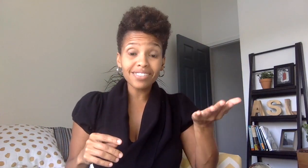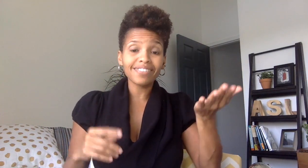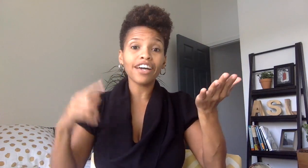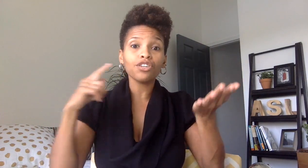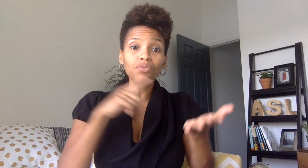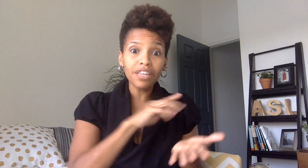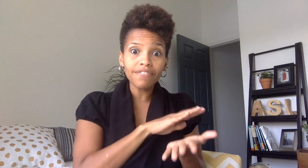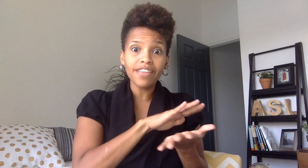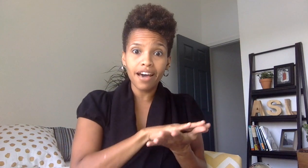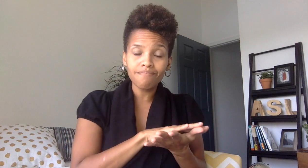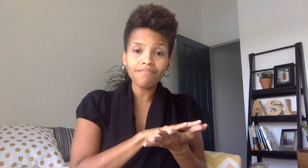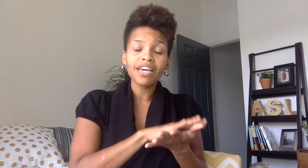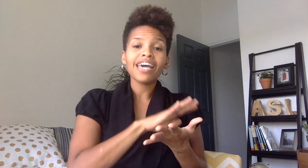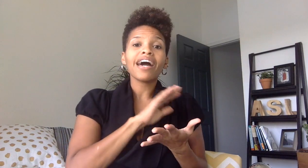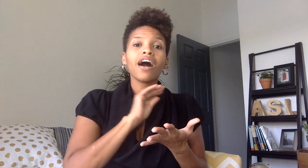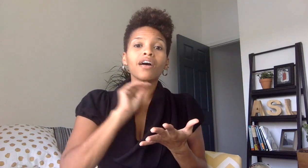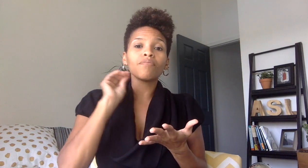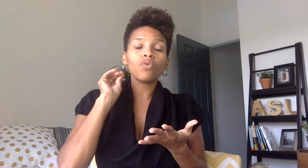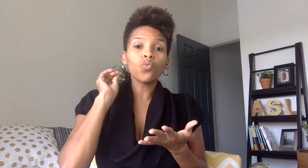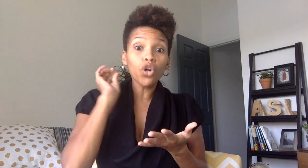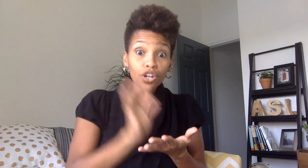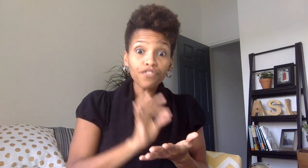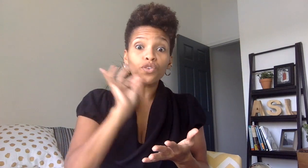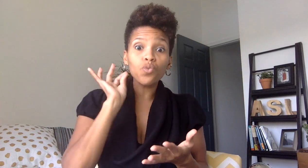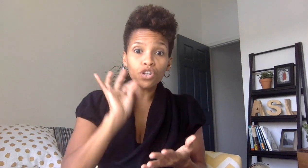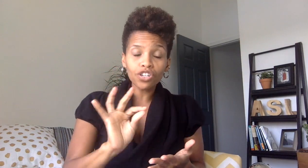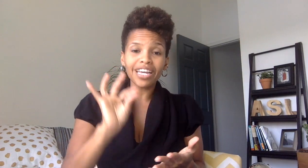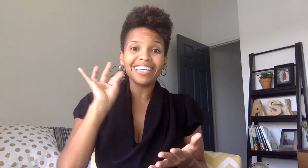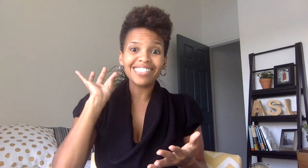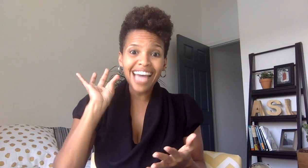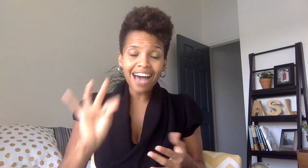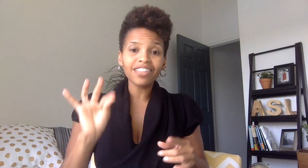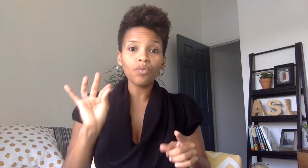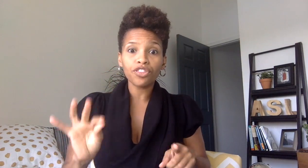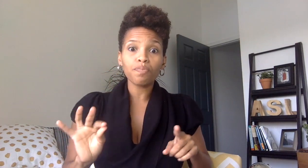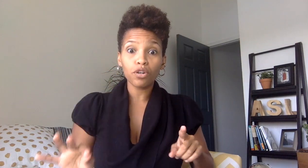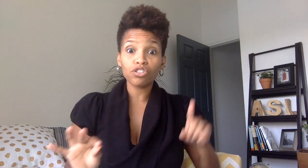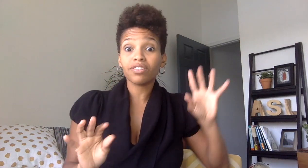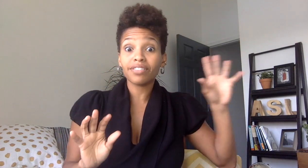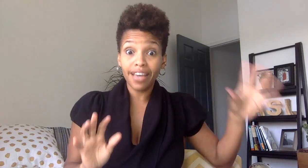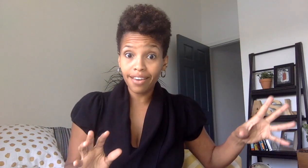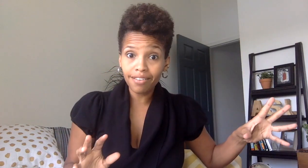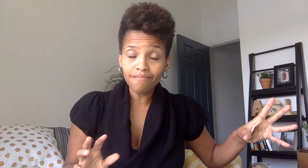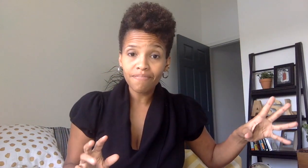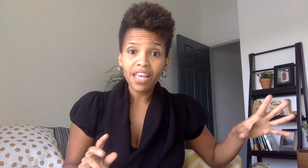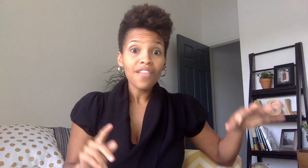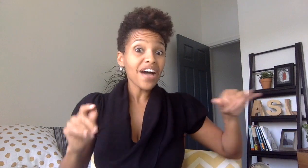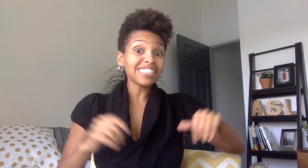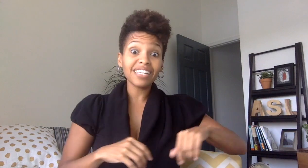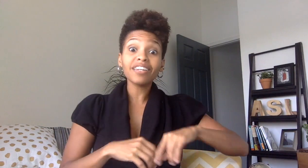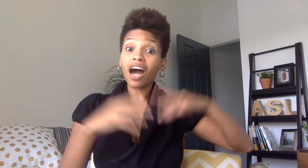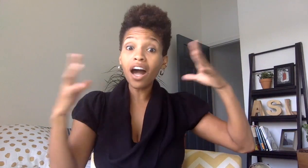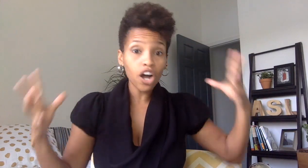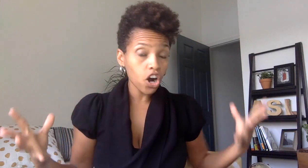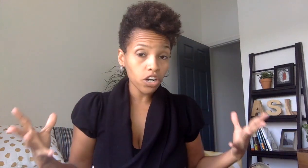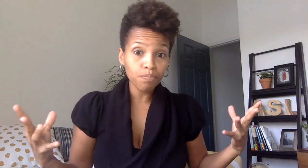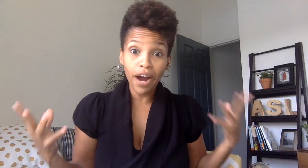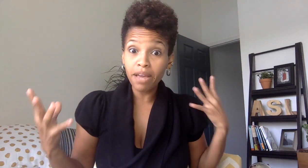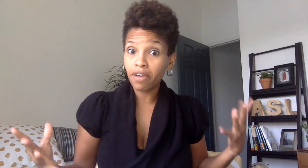that you give them word for word exactly what the person is saying that's not our primary